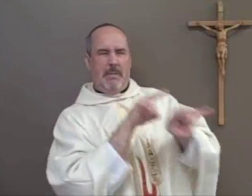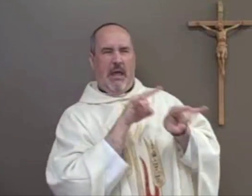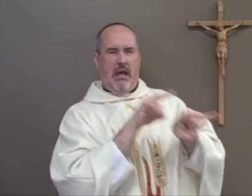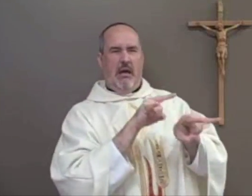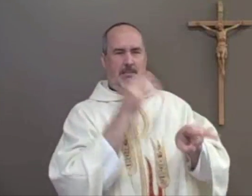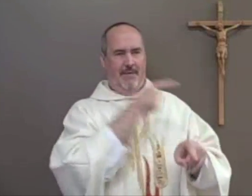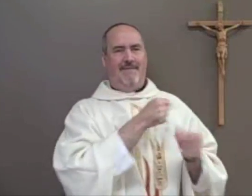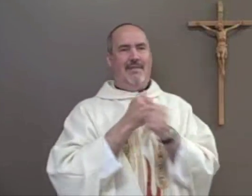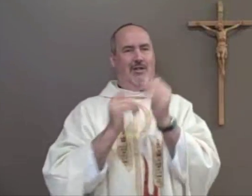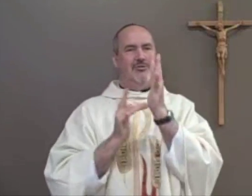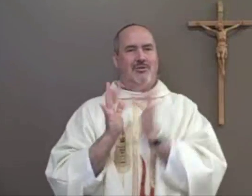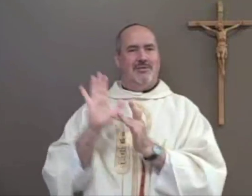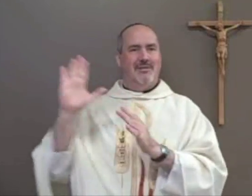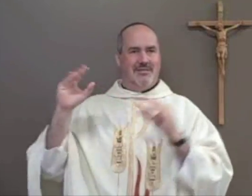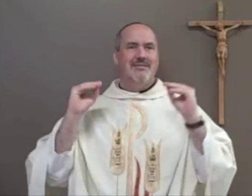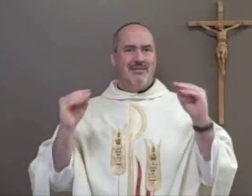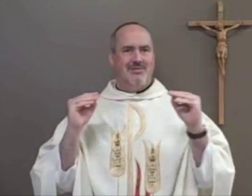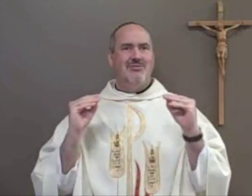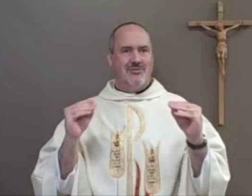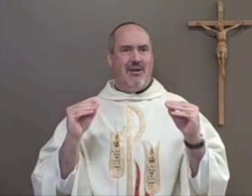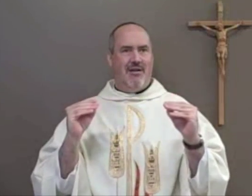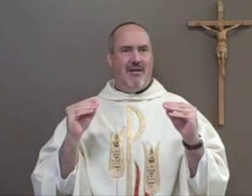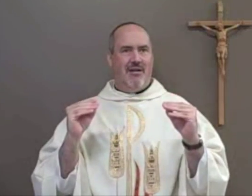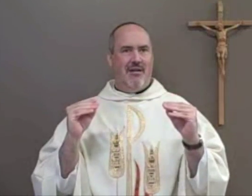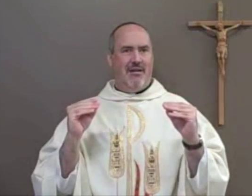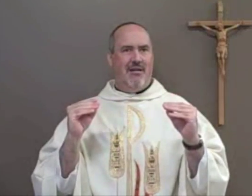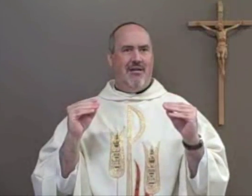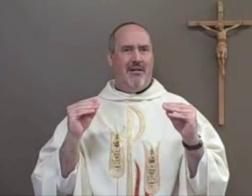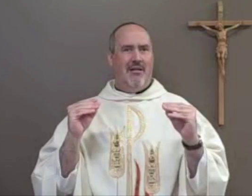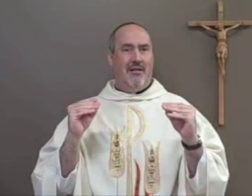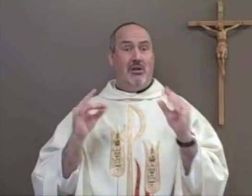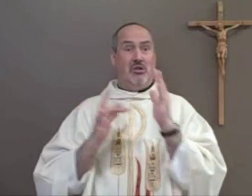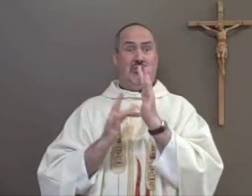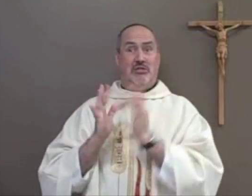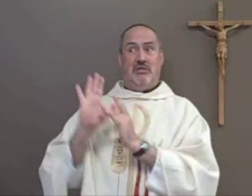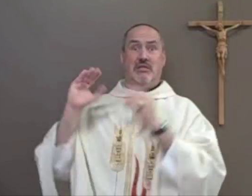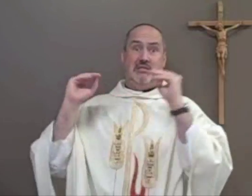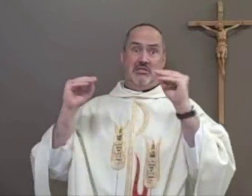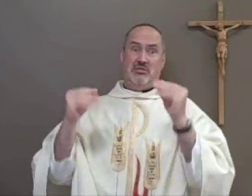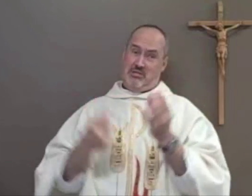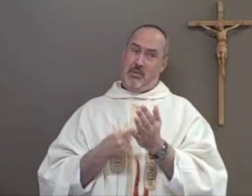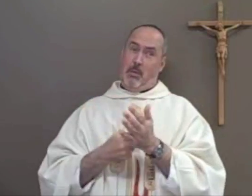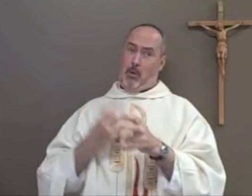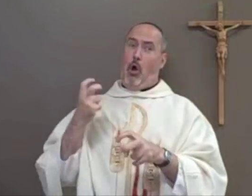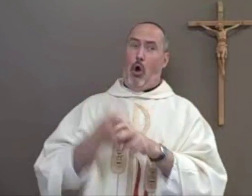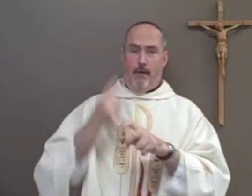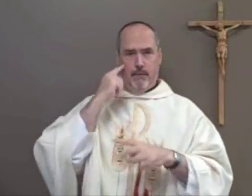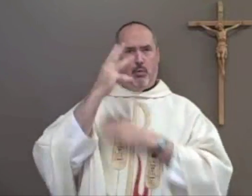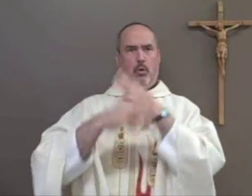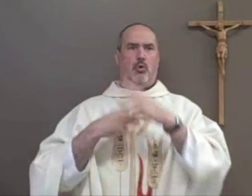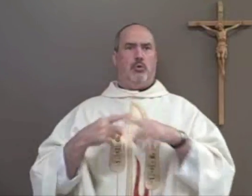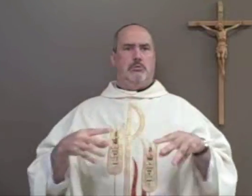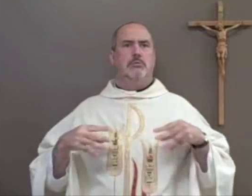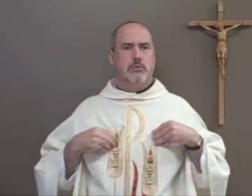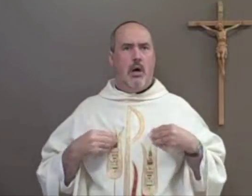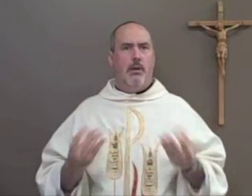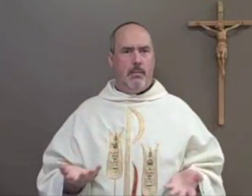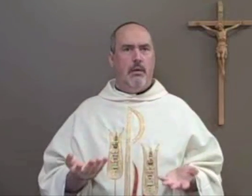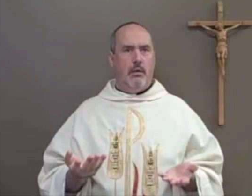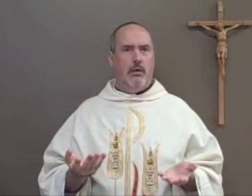and been persecuted by people for following the teachings of Jesus Jesus knew that it would be hard at times